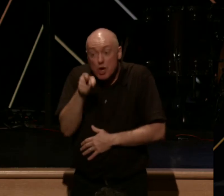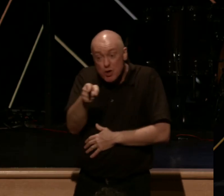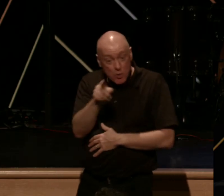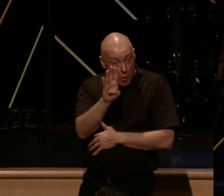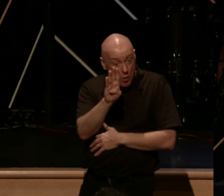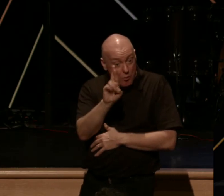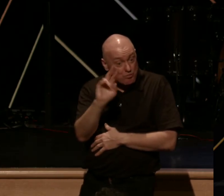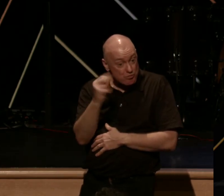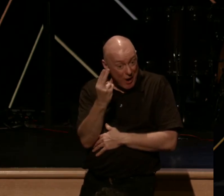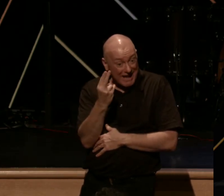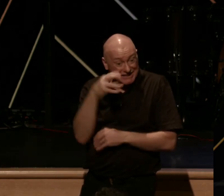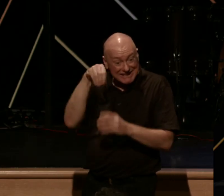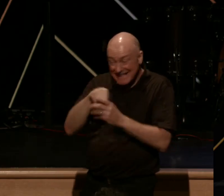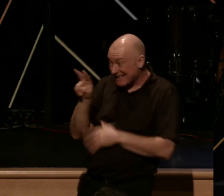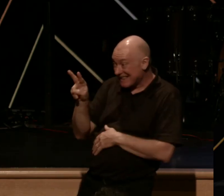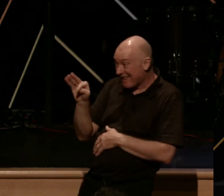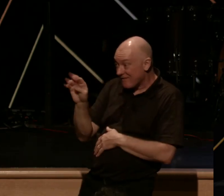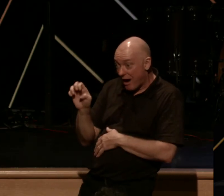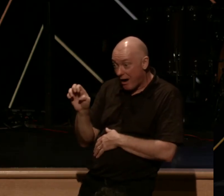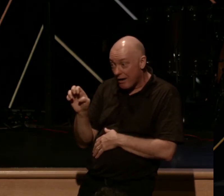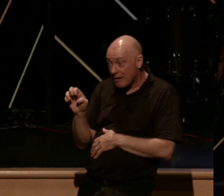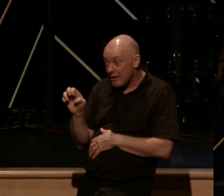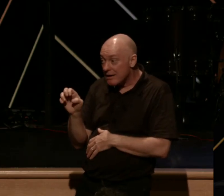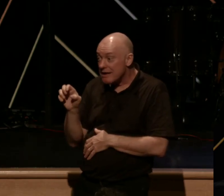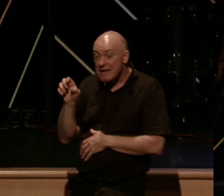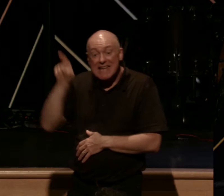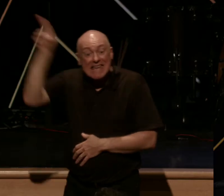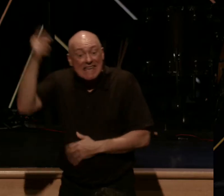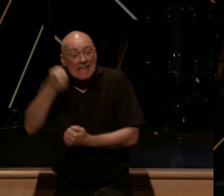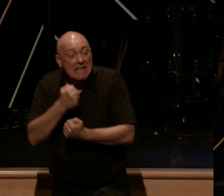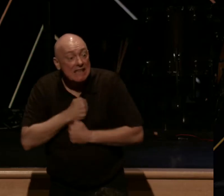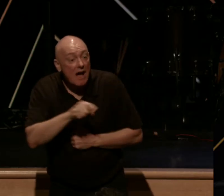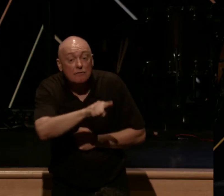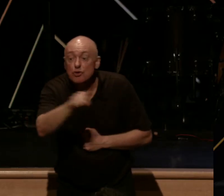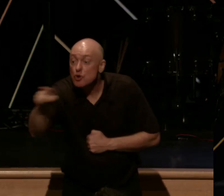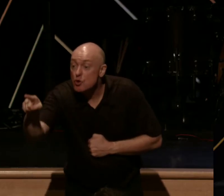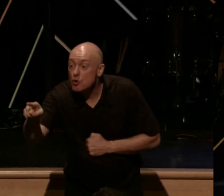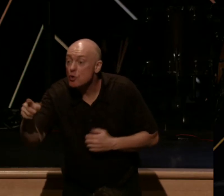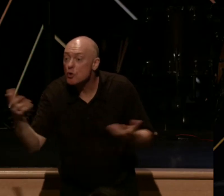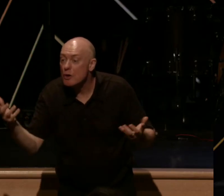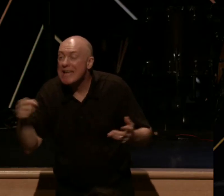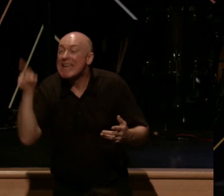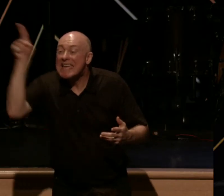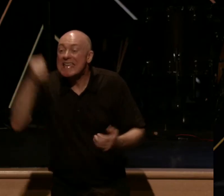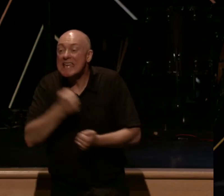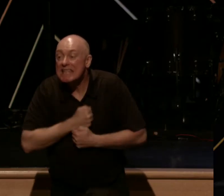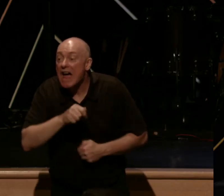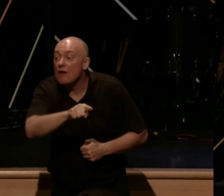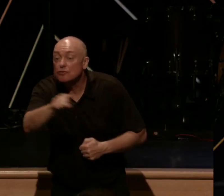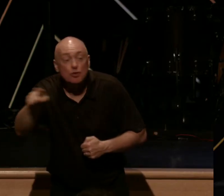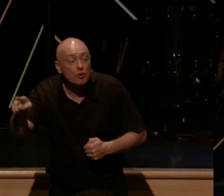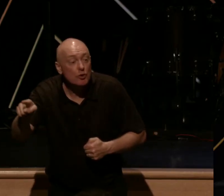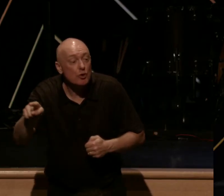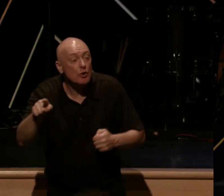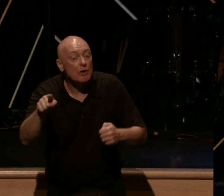in the vine, then he loves you. Listen. He loves you like the Father